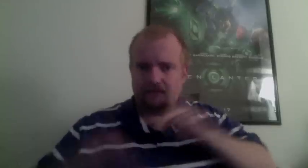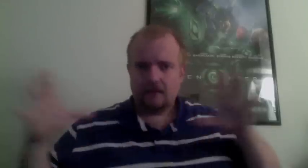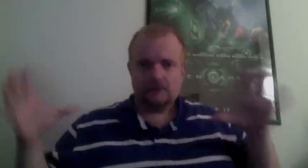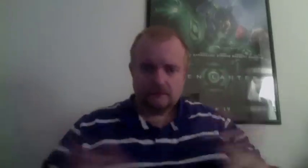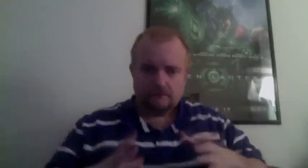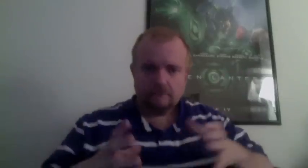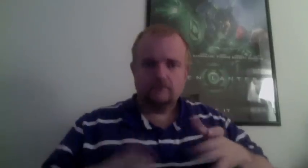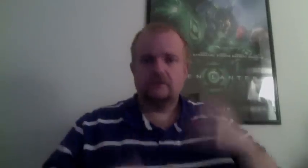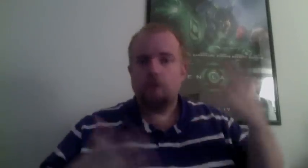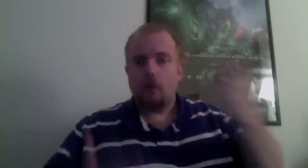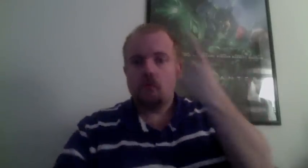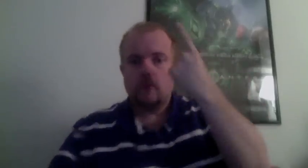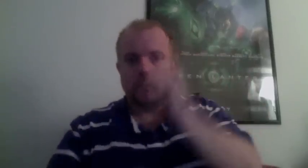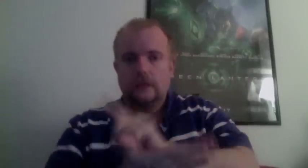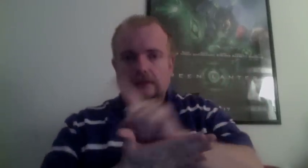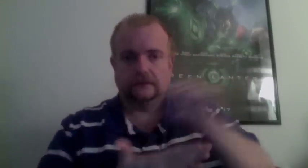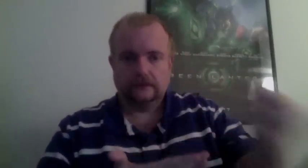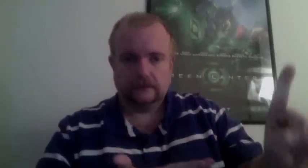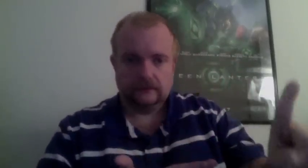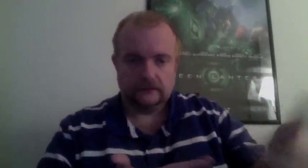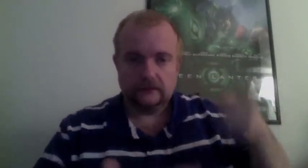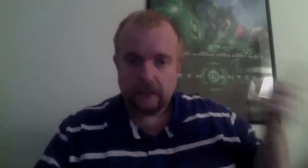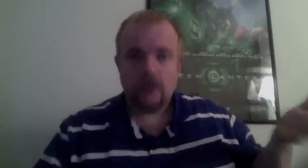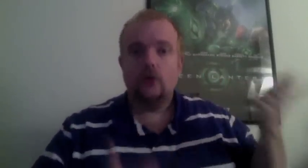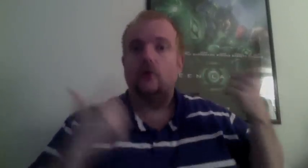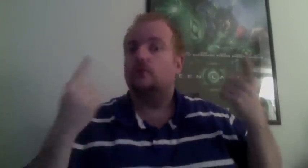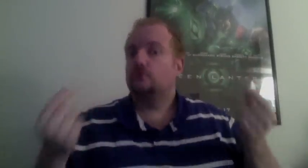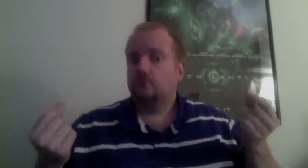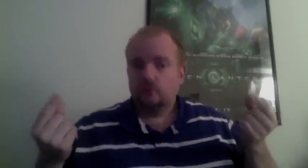from shorter runways and land vertically, just like a helicopter.